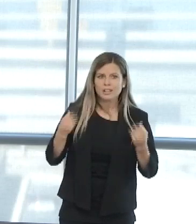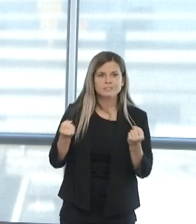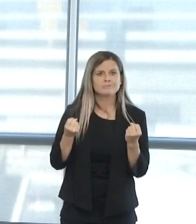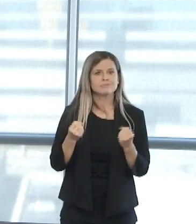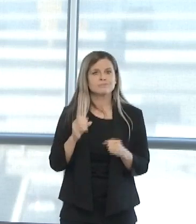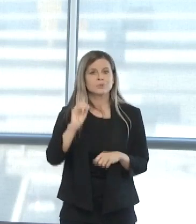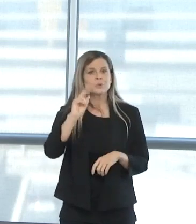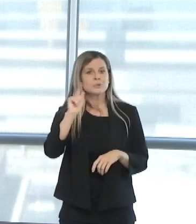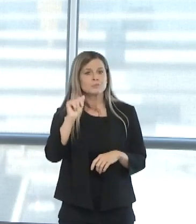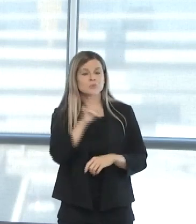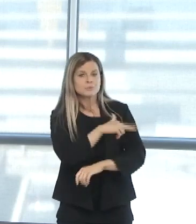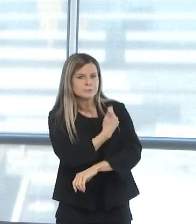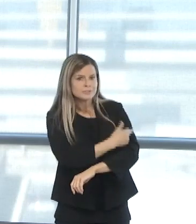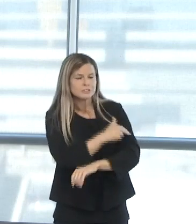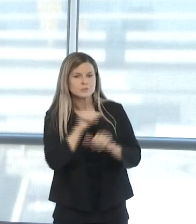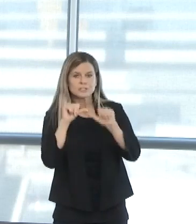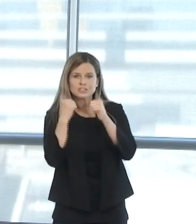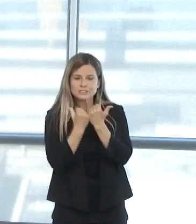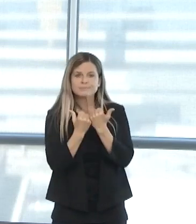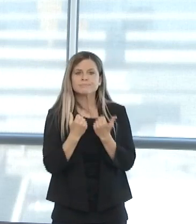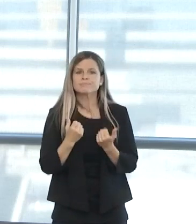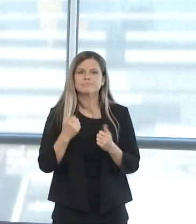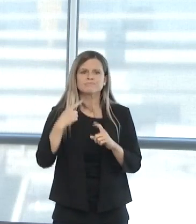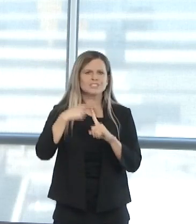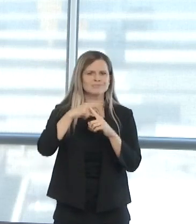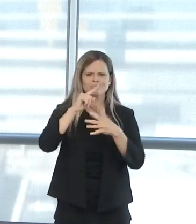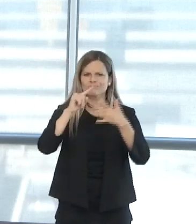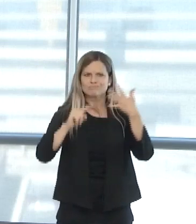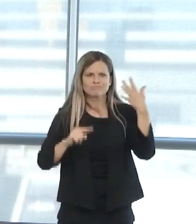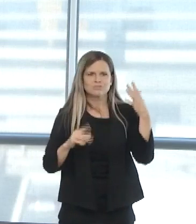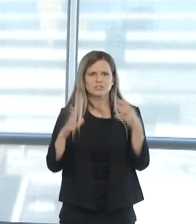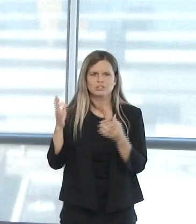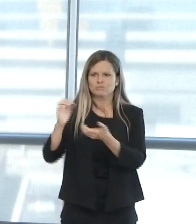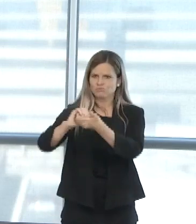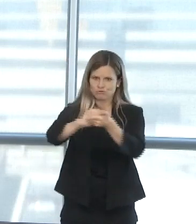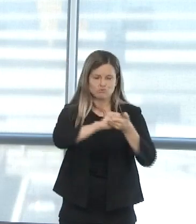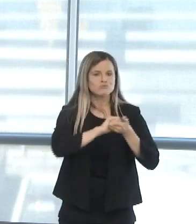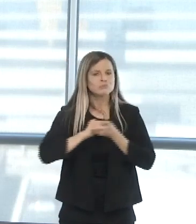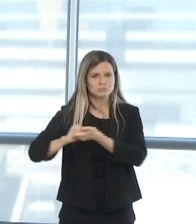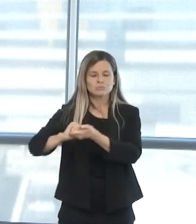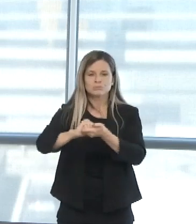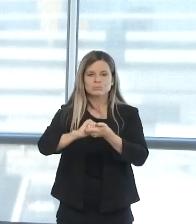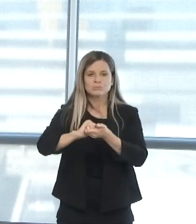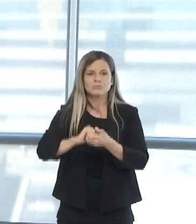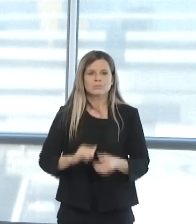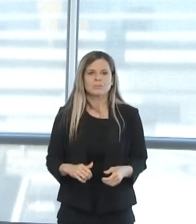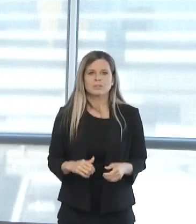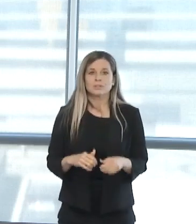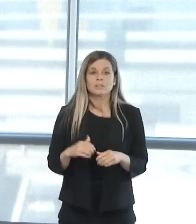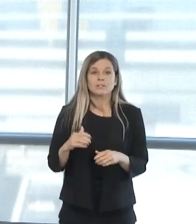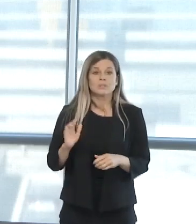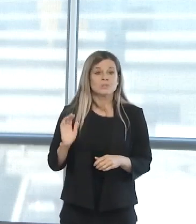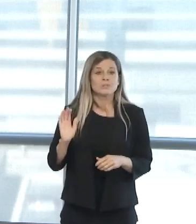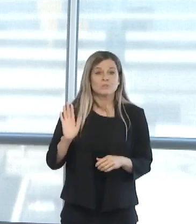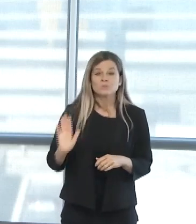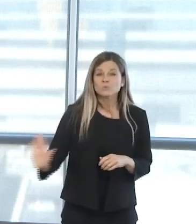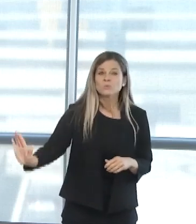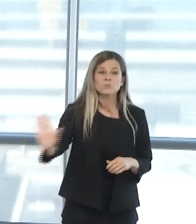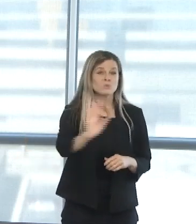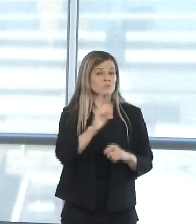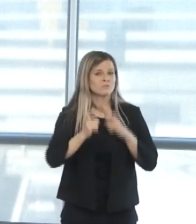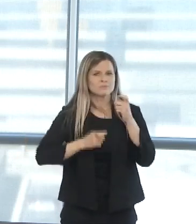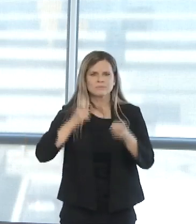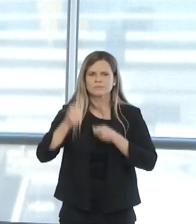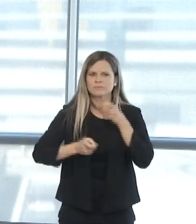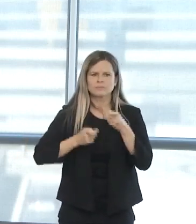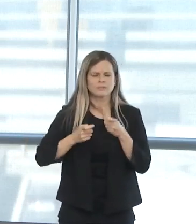and our health system partners. We are truly grateful for your generosity and